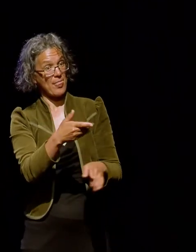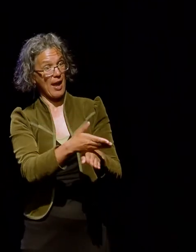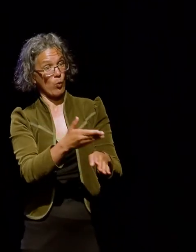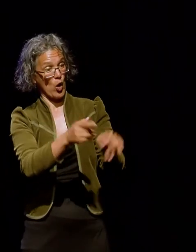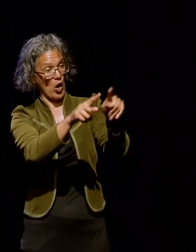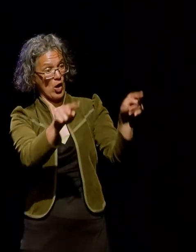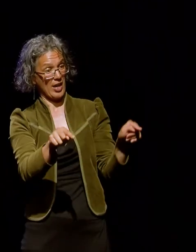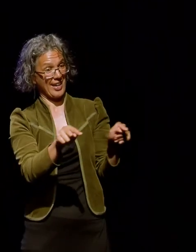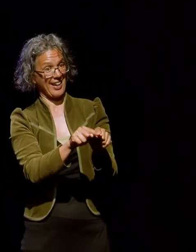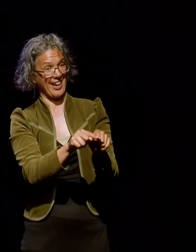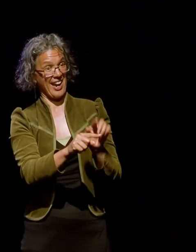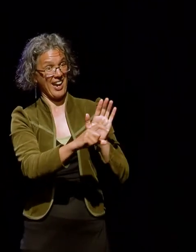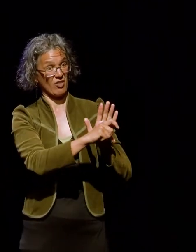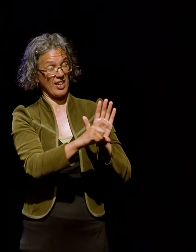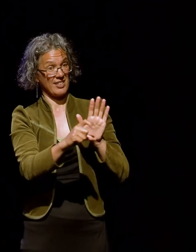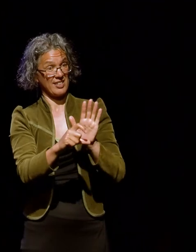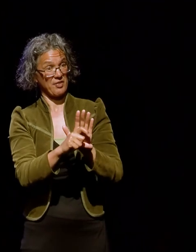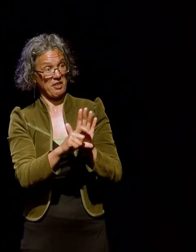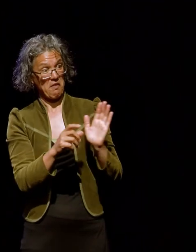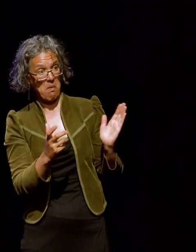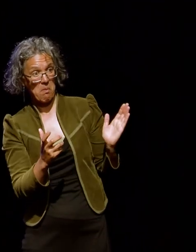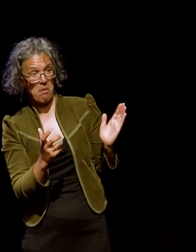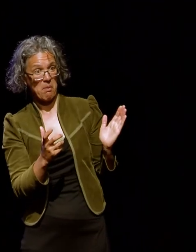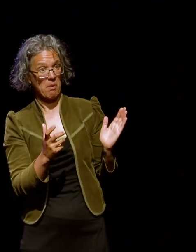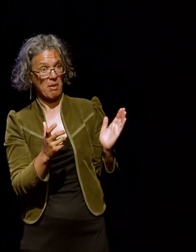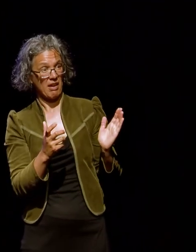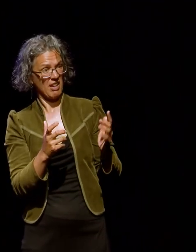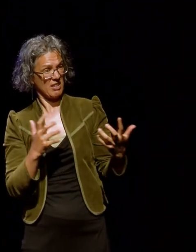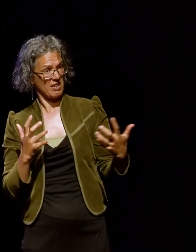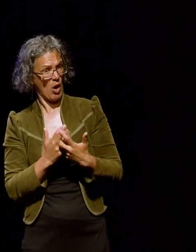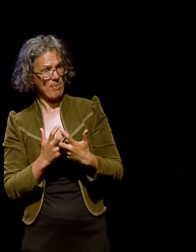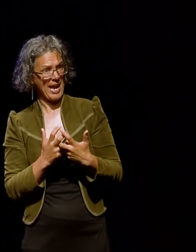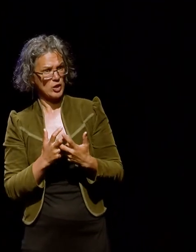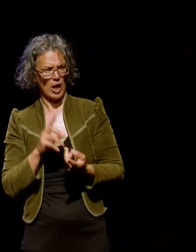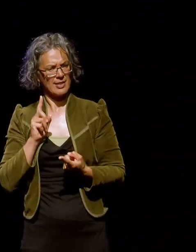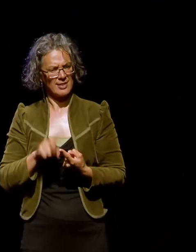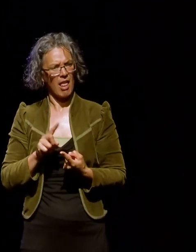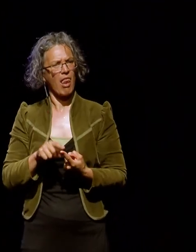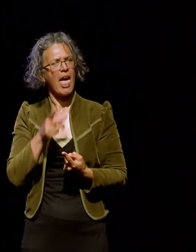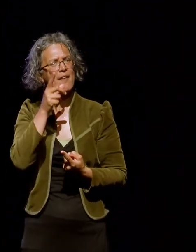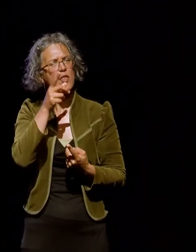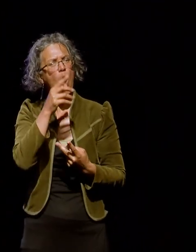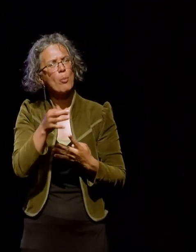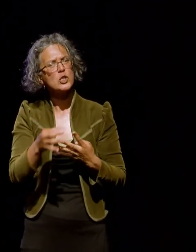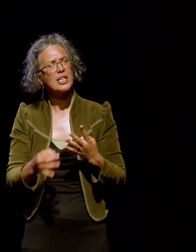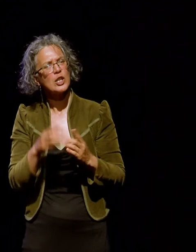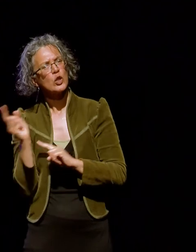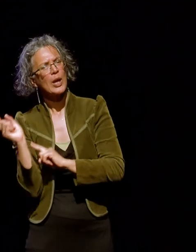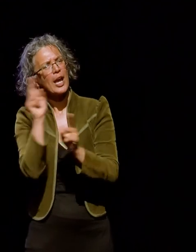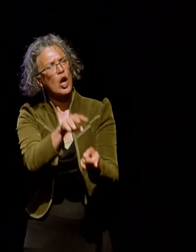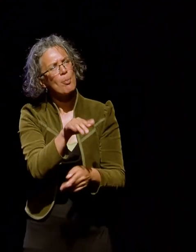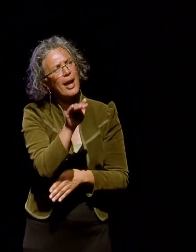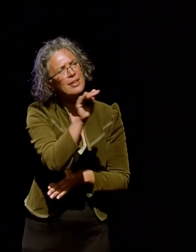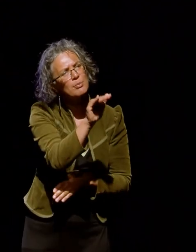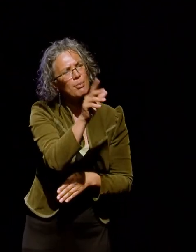the licence that's been applied doesn't sit with your intended use, you still have the option of going back to the copyright owner and